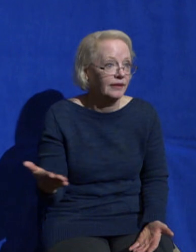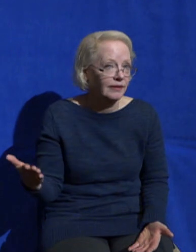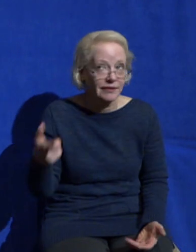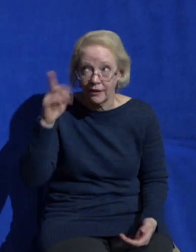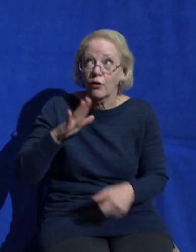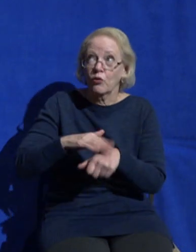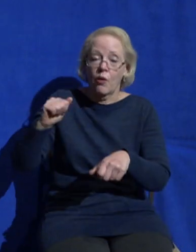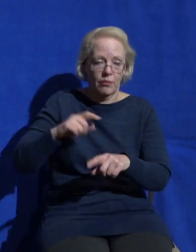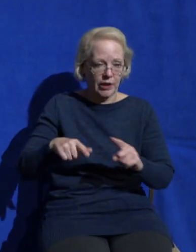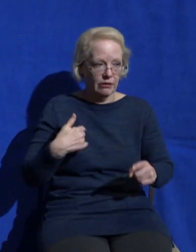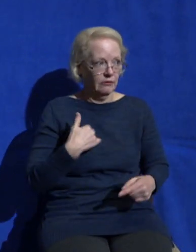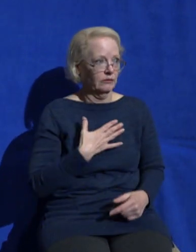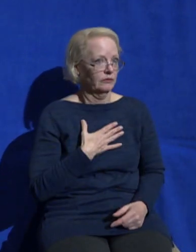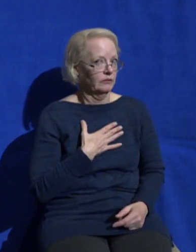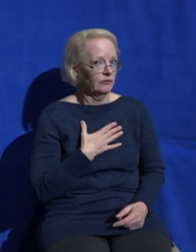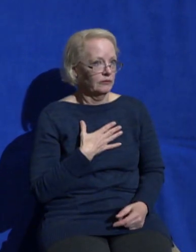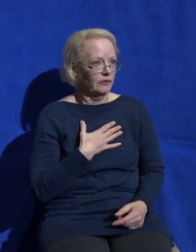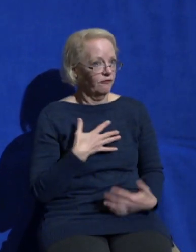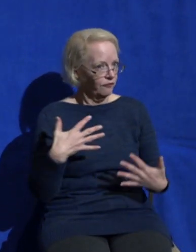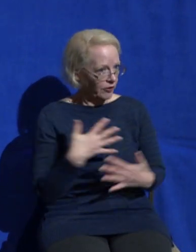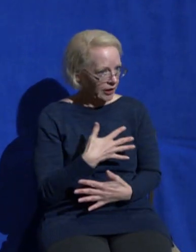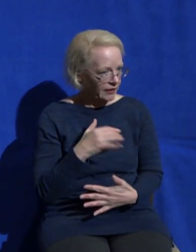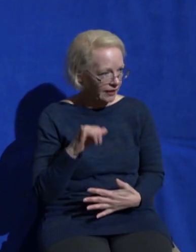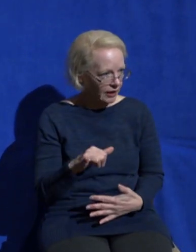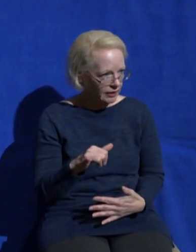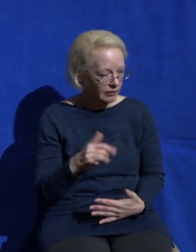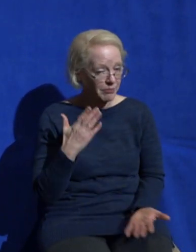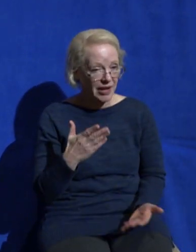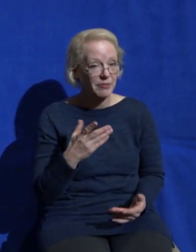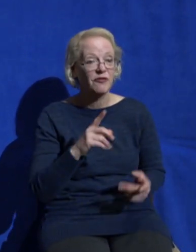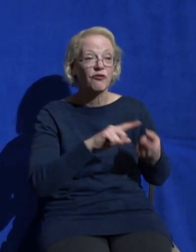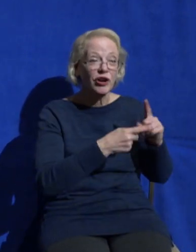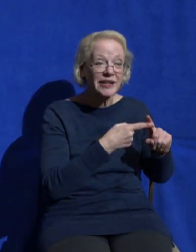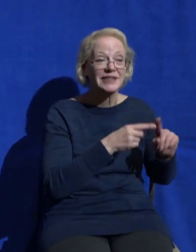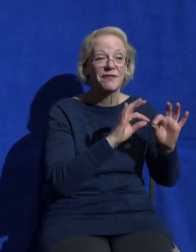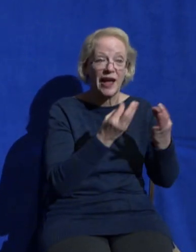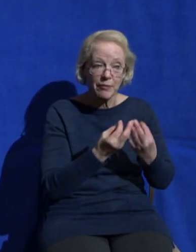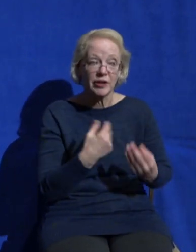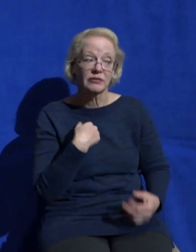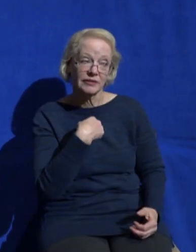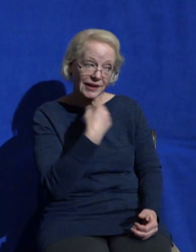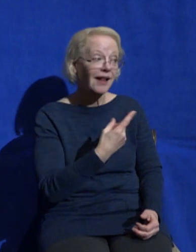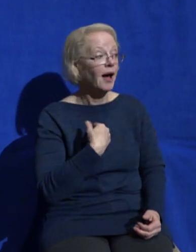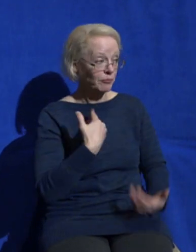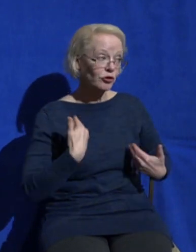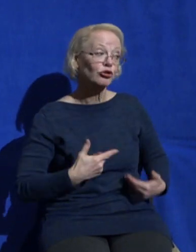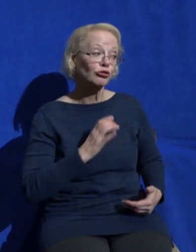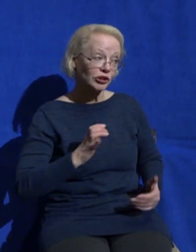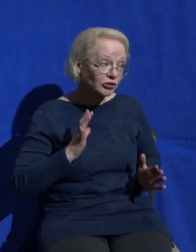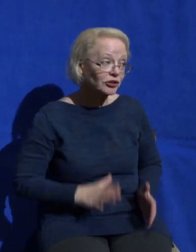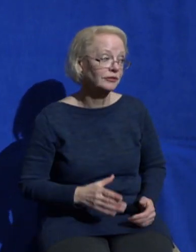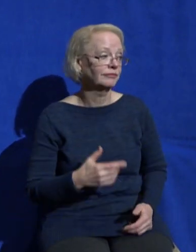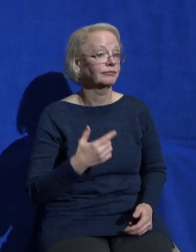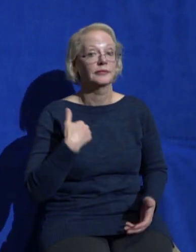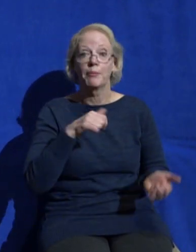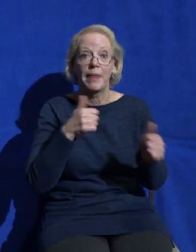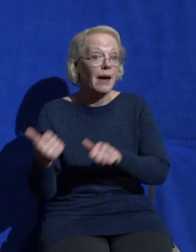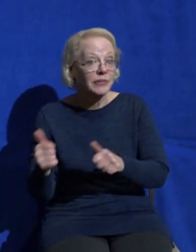like telling your friends or family that you're a Christian getting baptized quitting your job teaching or preaching